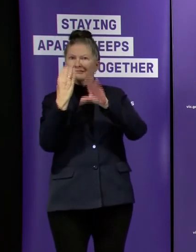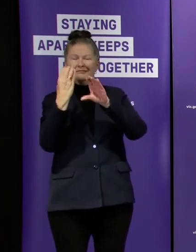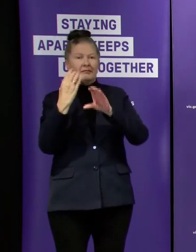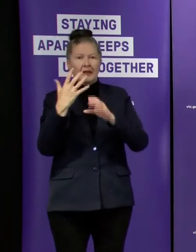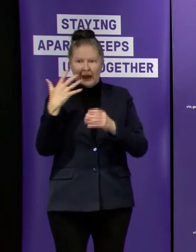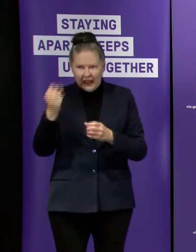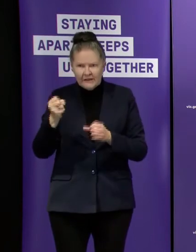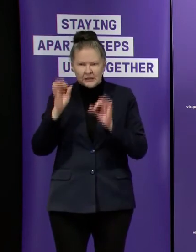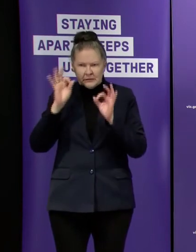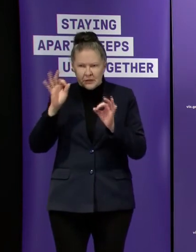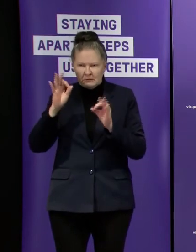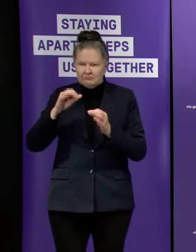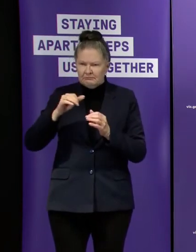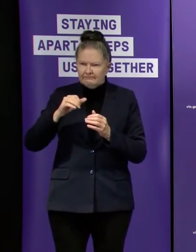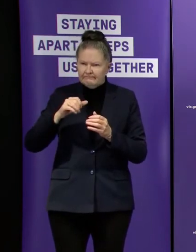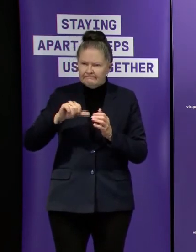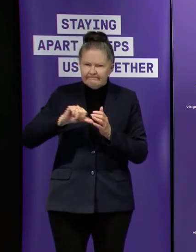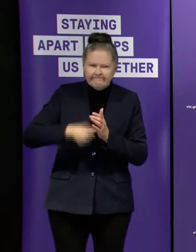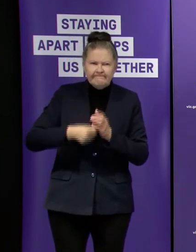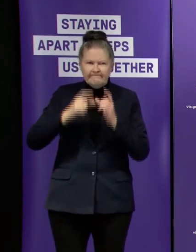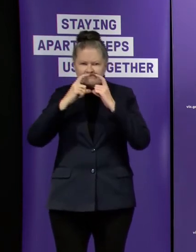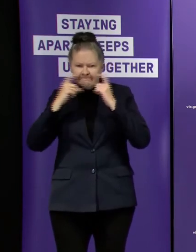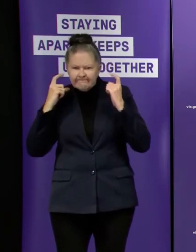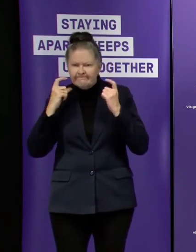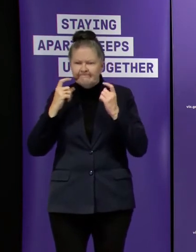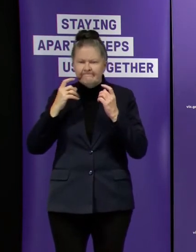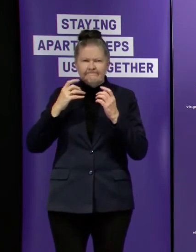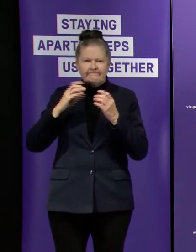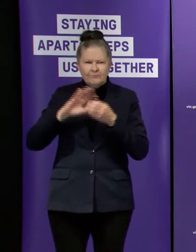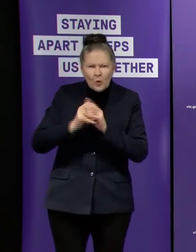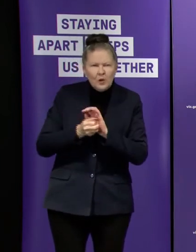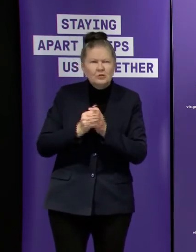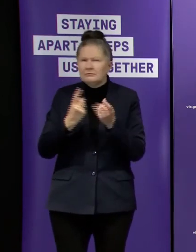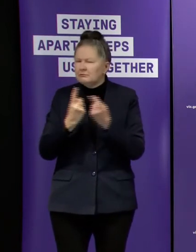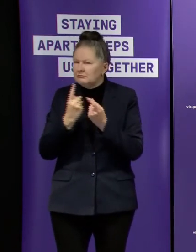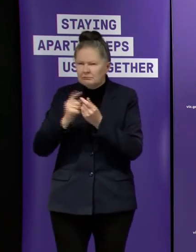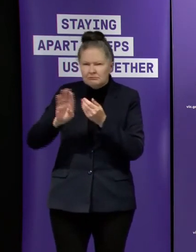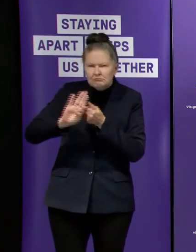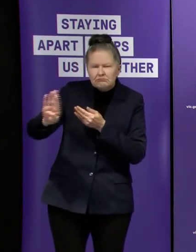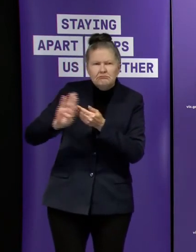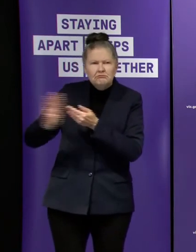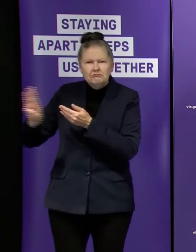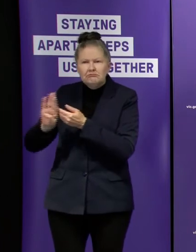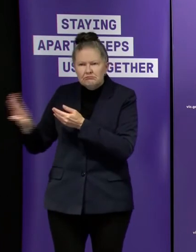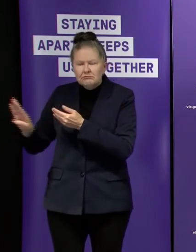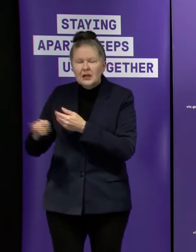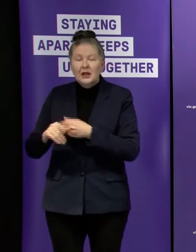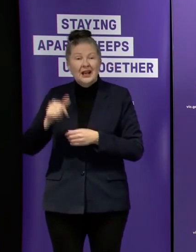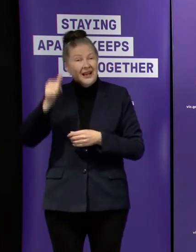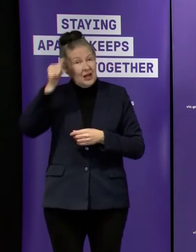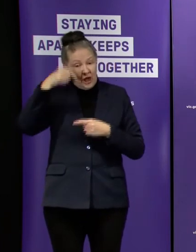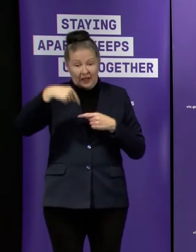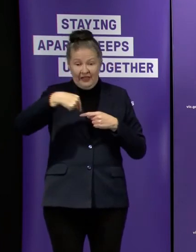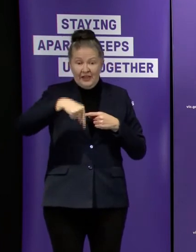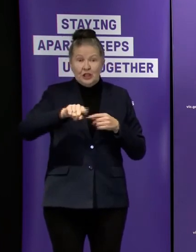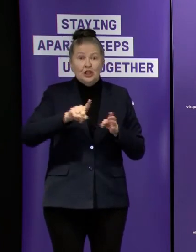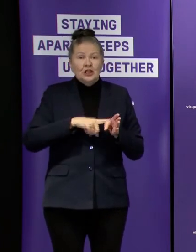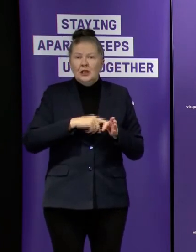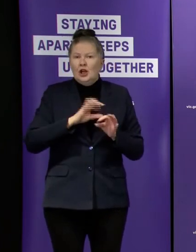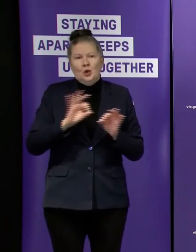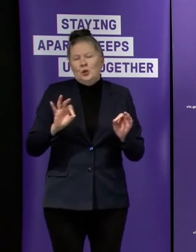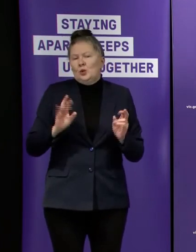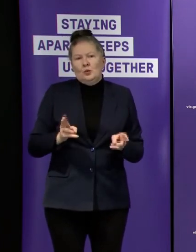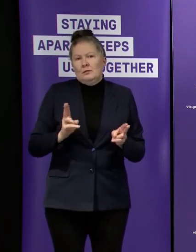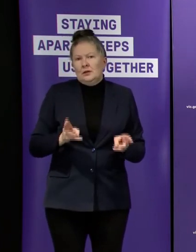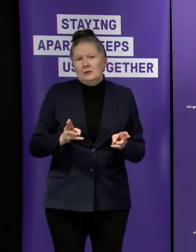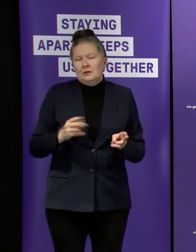all of those things uh the rest of the year well it can't be normal but we're trying to get it to covert normal we've